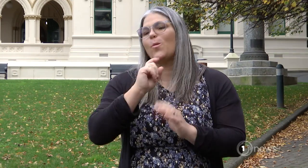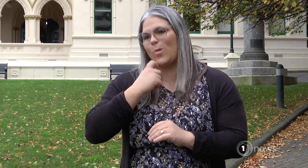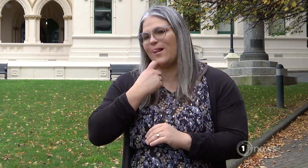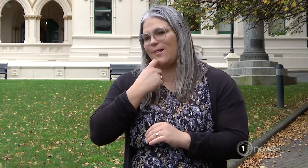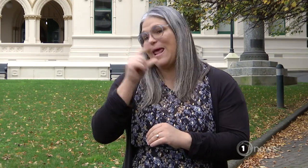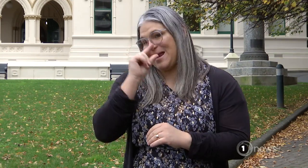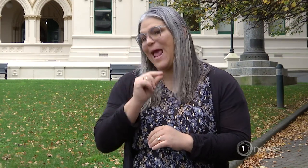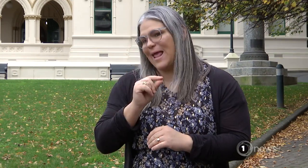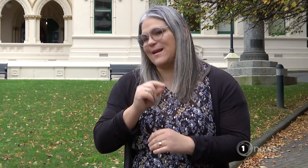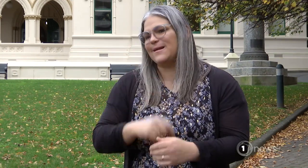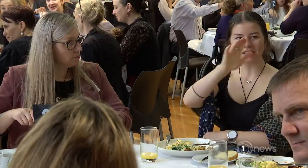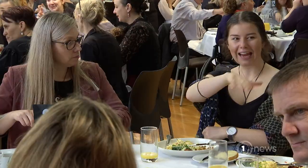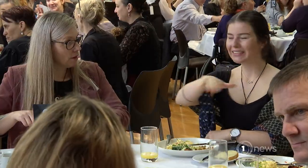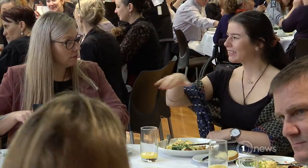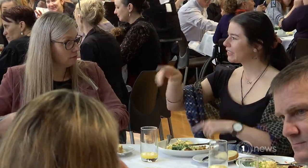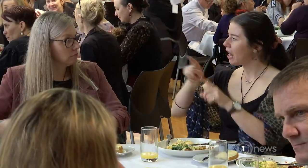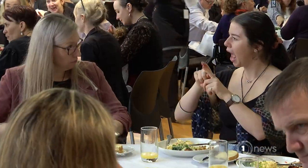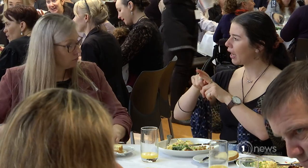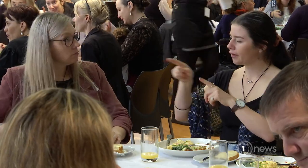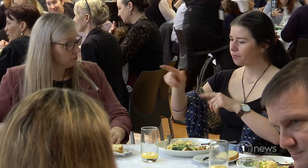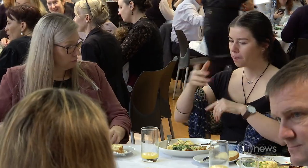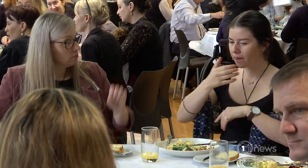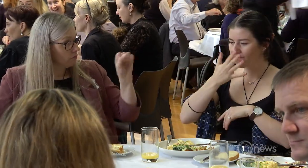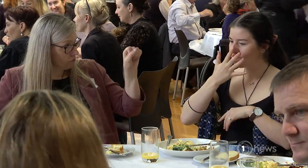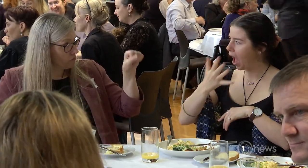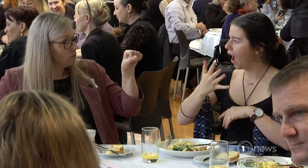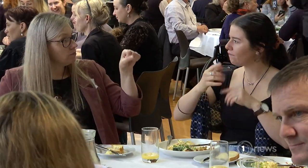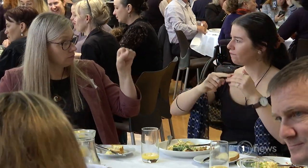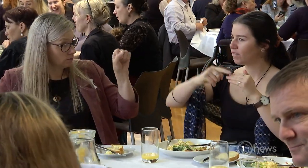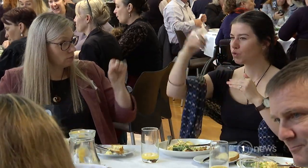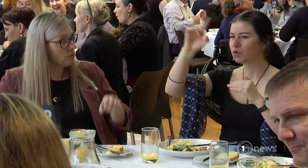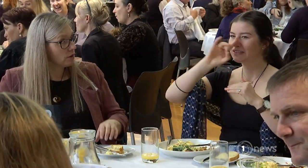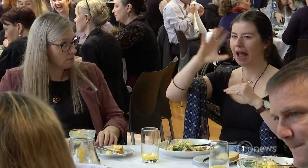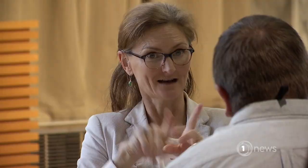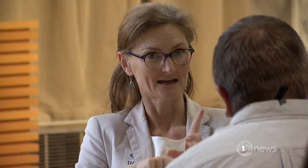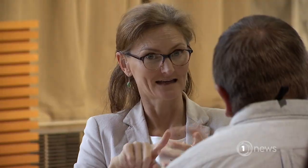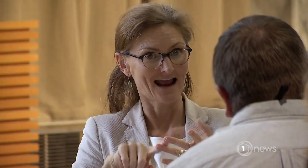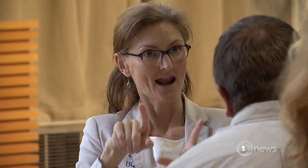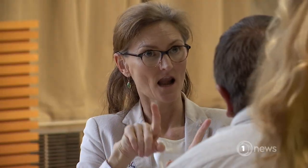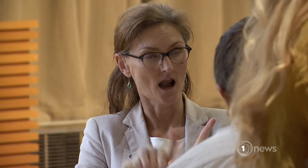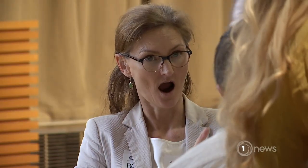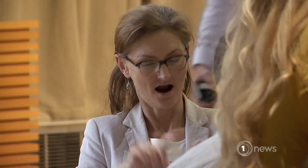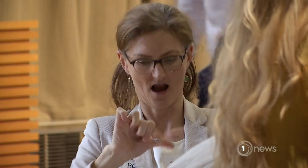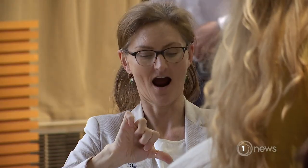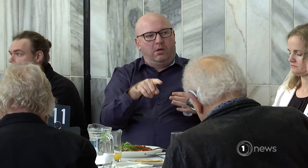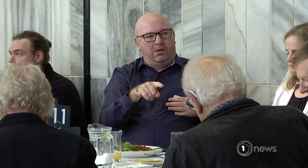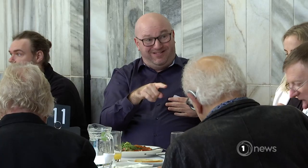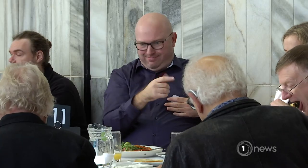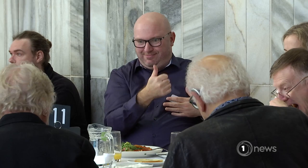over time from here on in. The amended legislation expected to have its first reading in Parliament by early next year. Katie